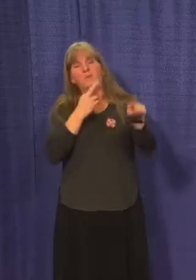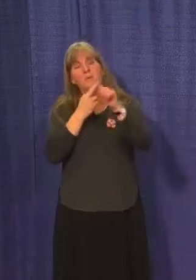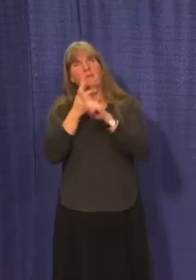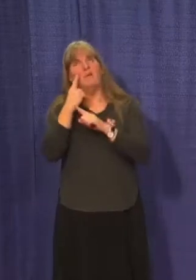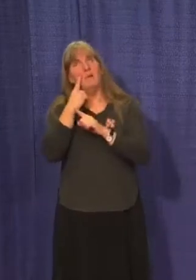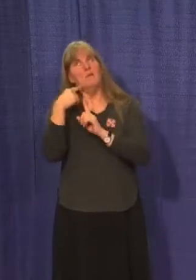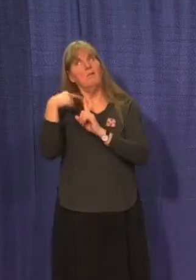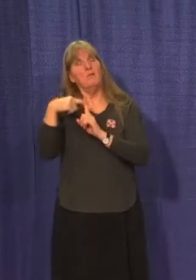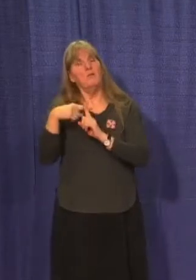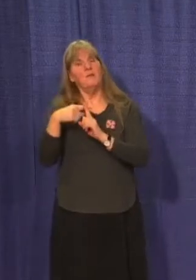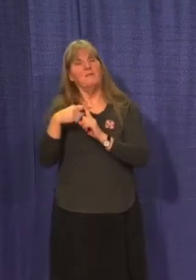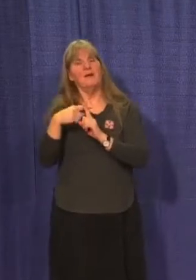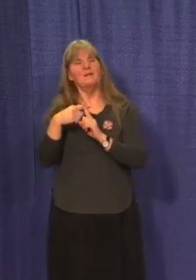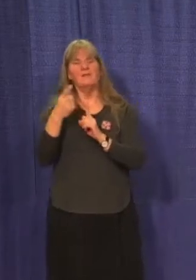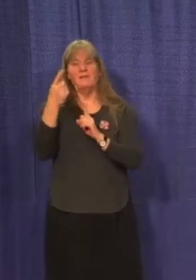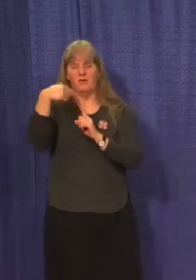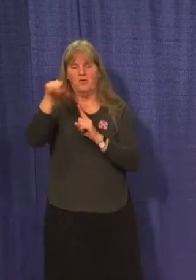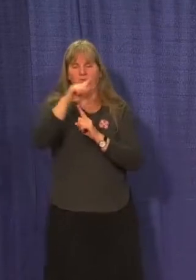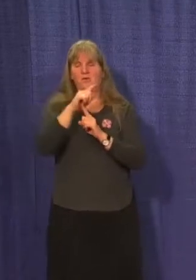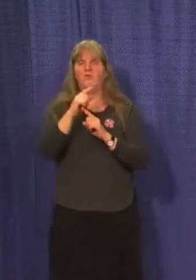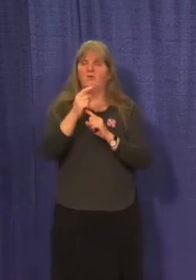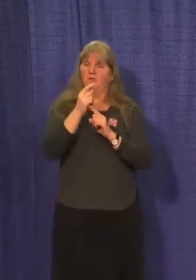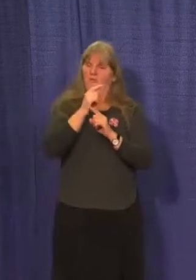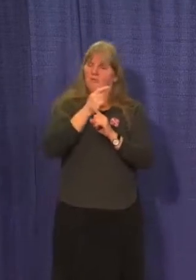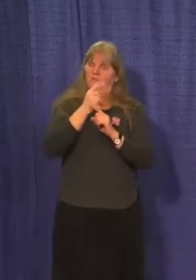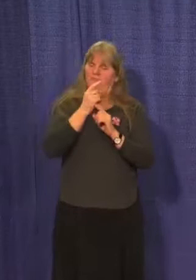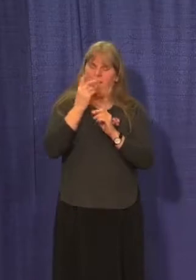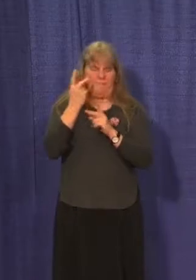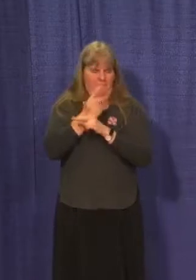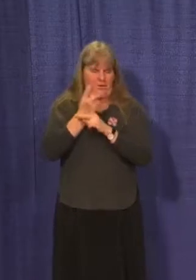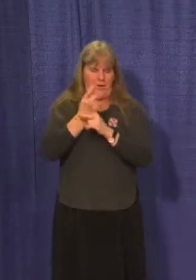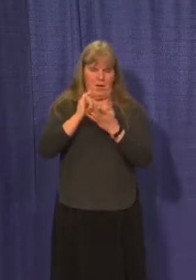as families plan for the New Year's return to school.